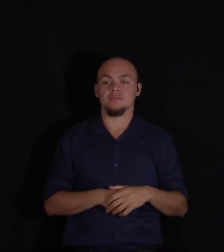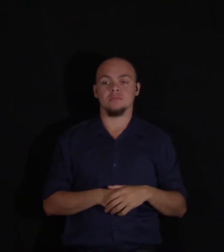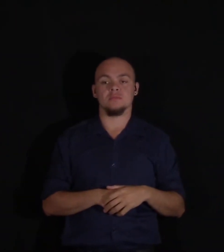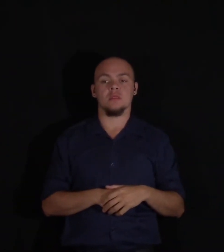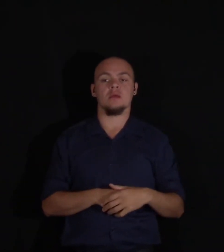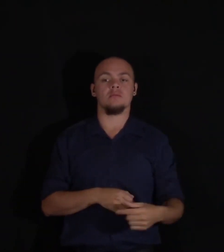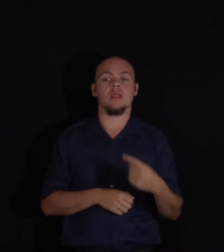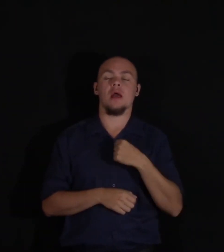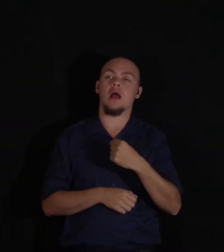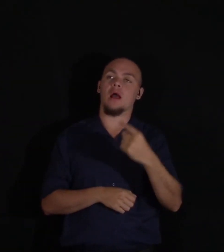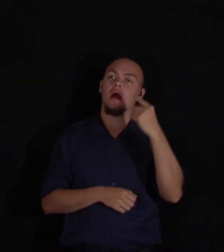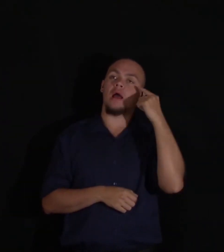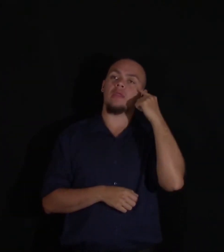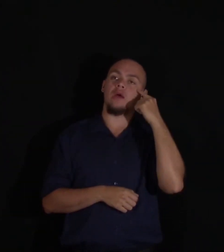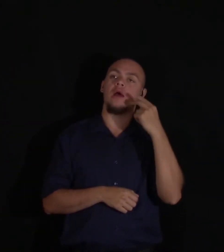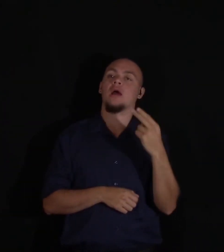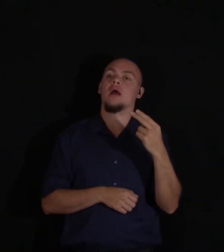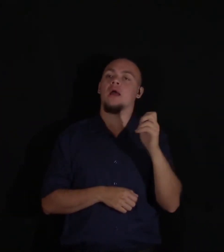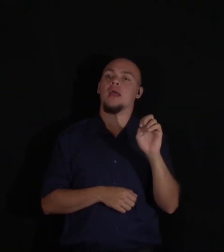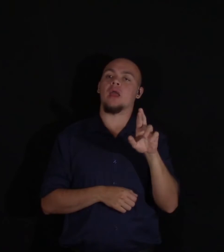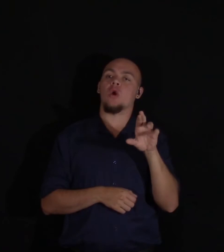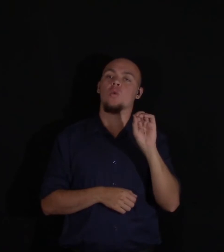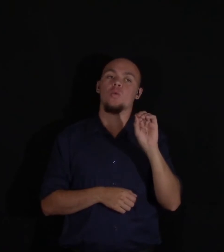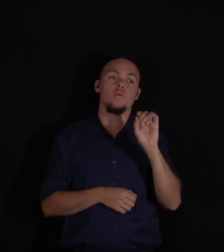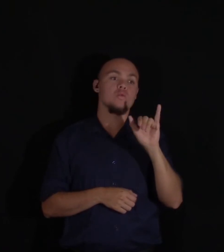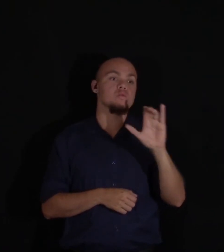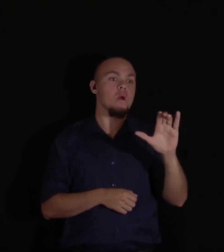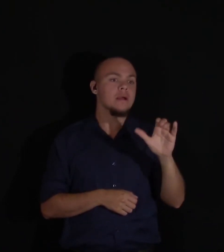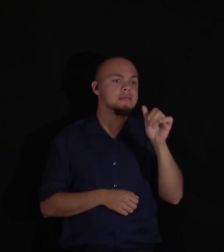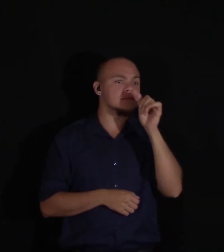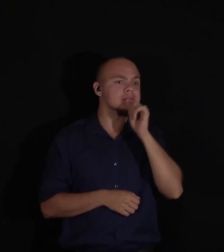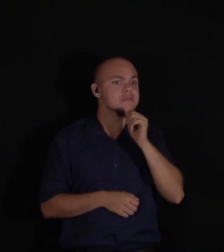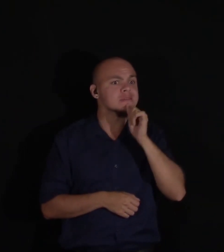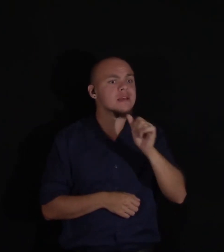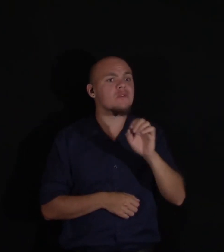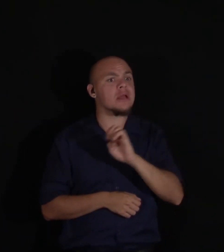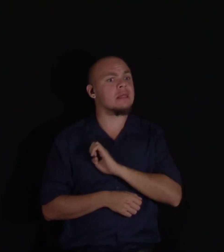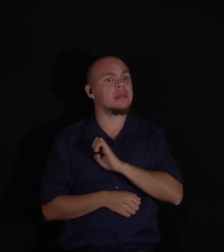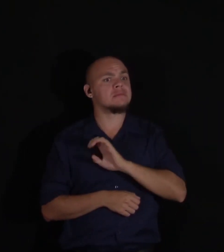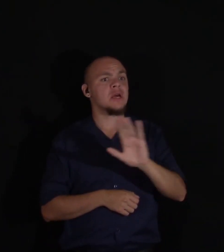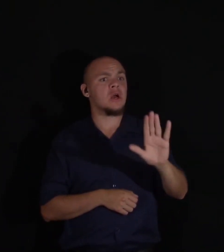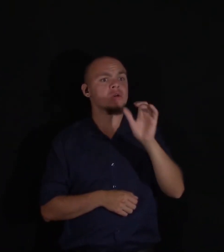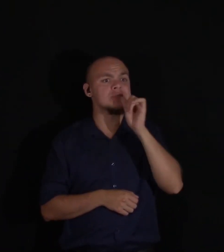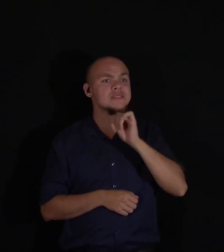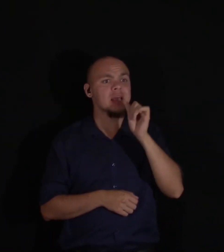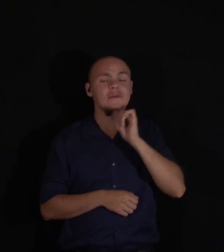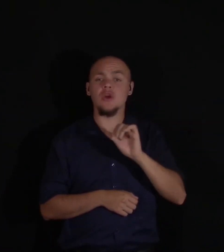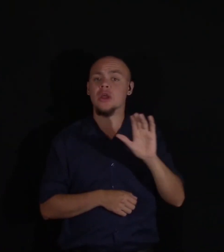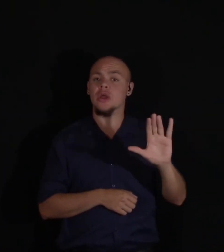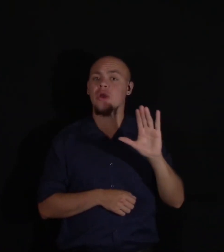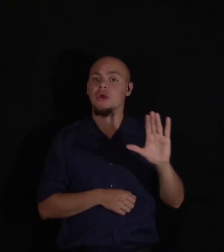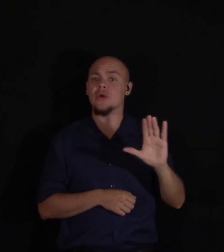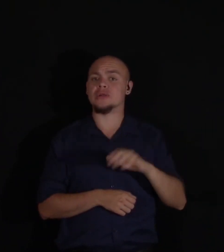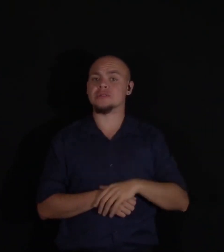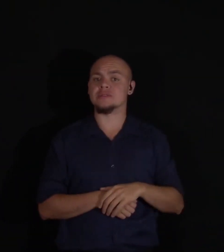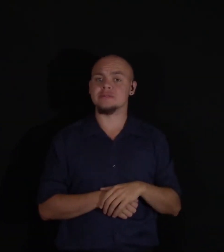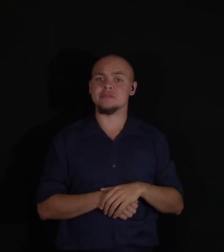of the heroic and suffering Elizabeth, who I tenderly loved, and whose existence was bound up in mine.